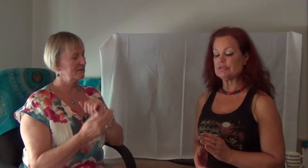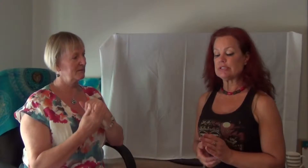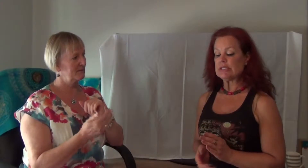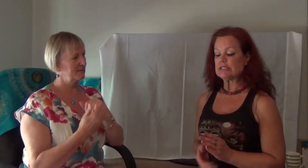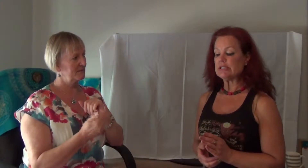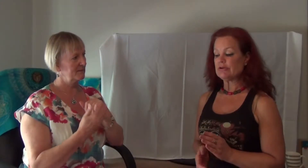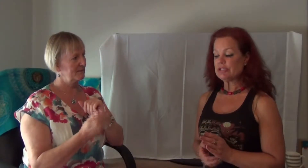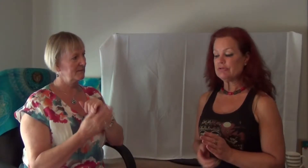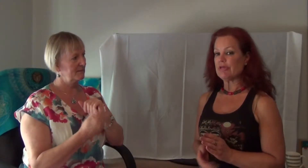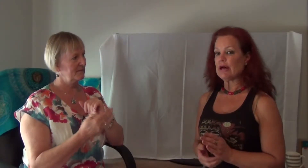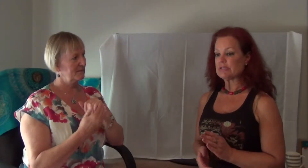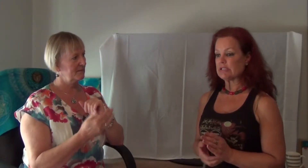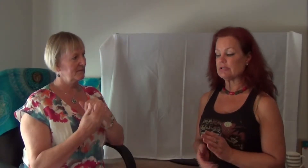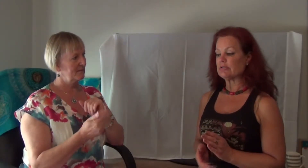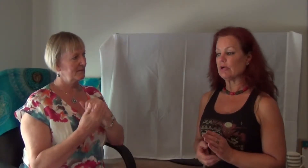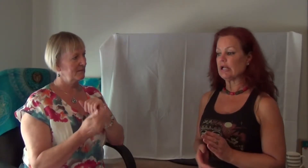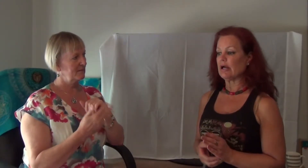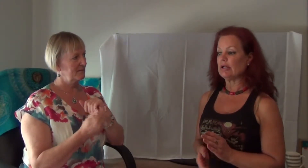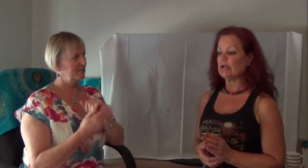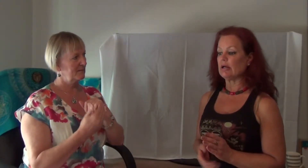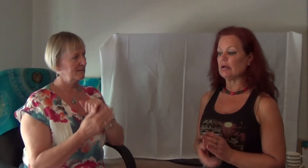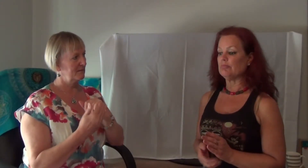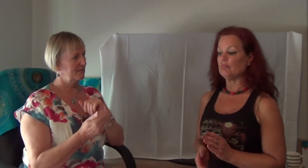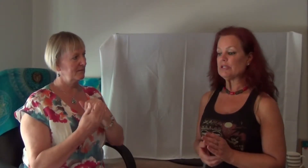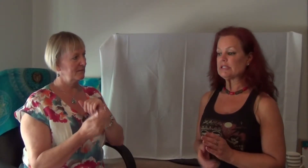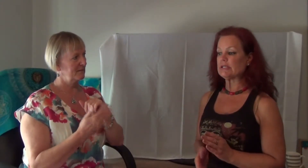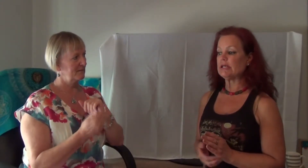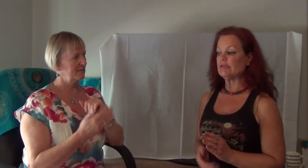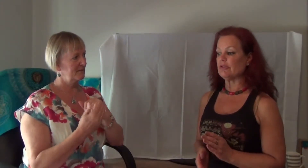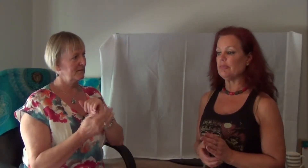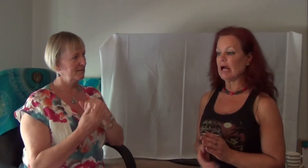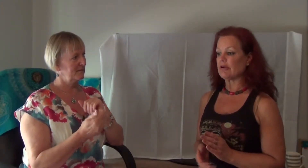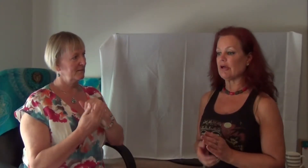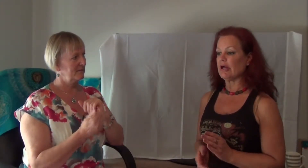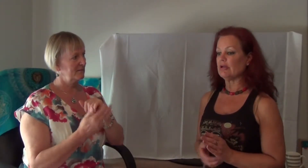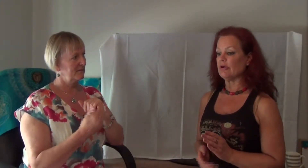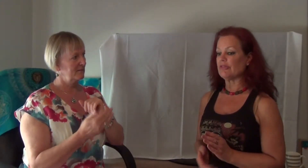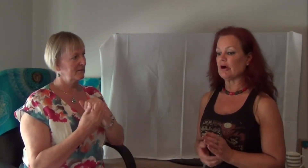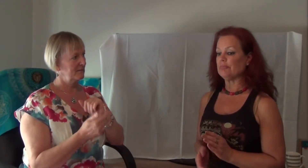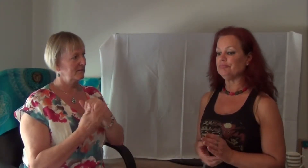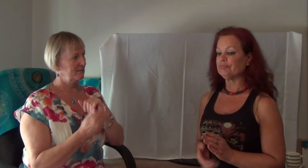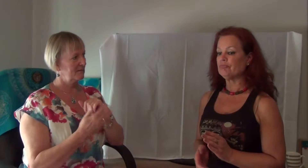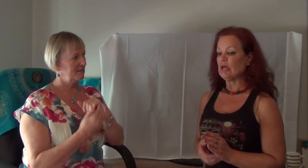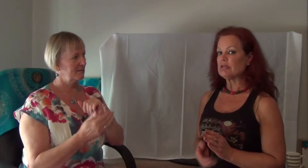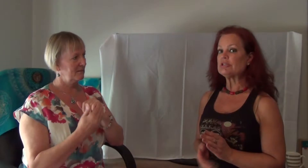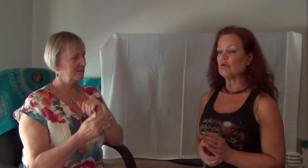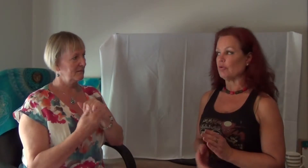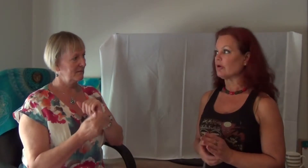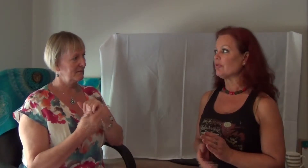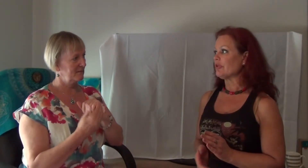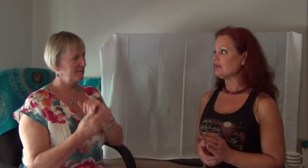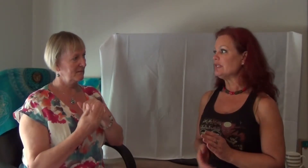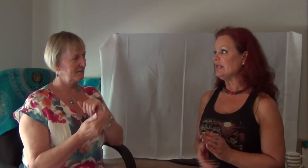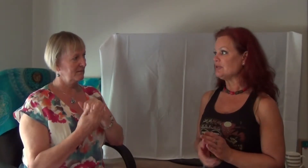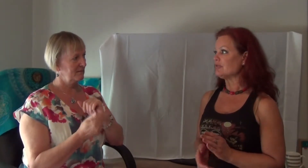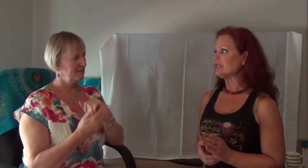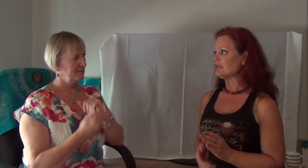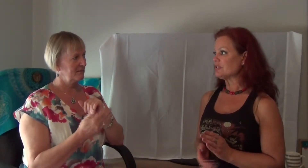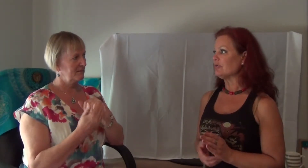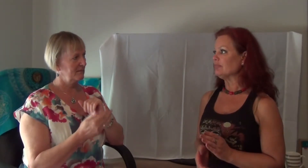Since the year 2000 when I was hit in the back of the head with a snowboard with a teenager attached to it.